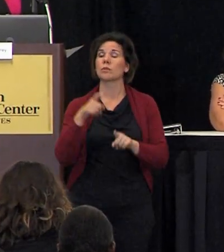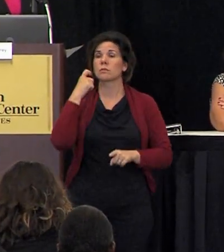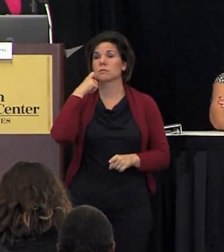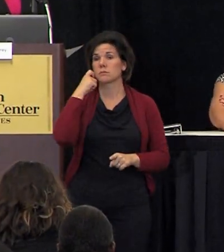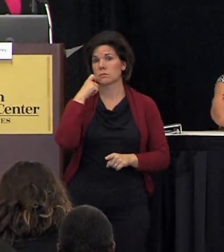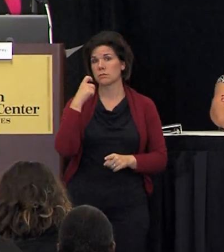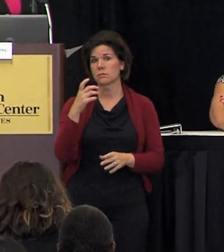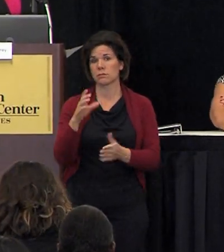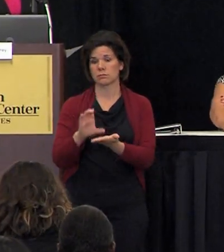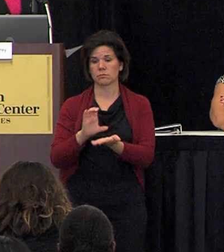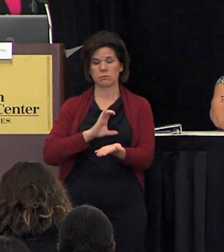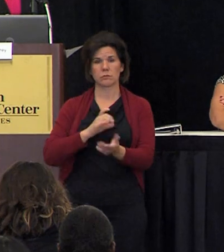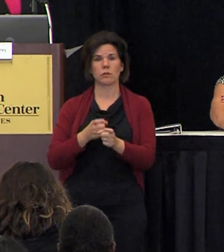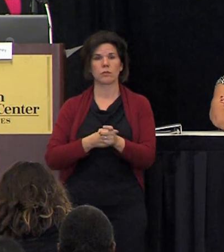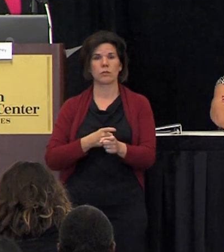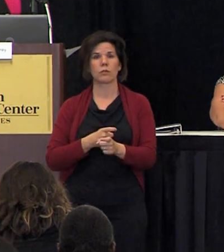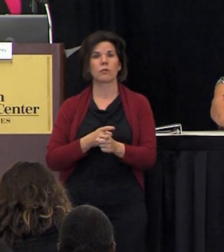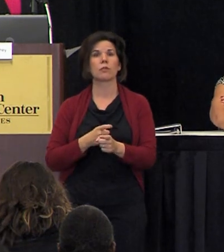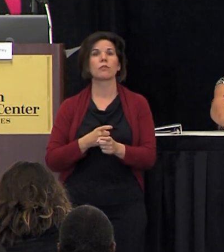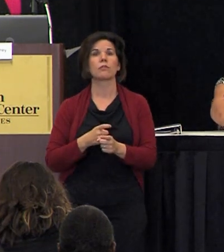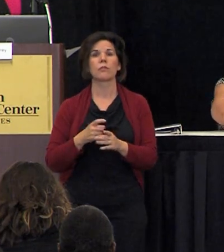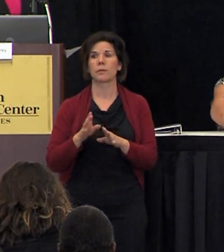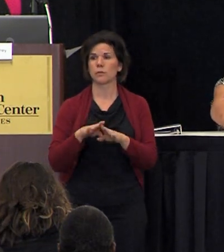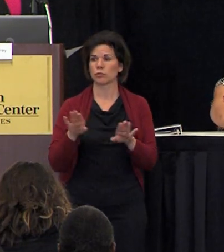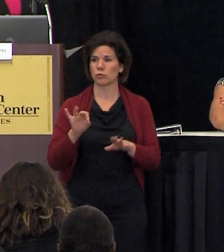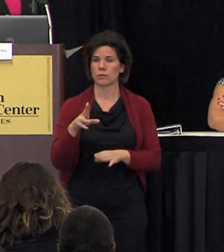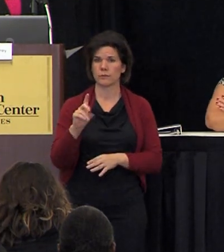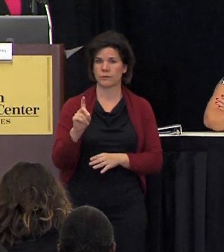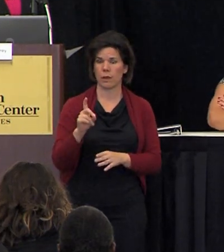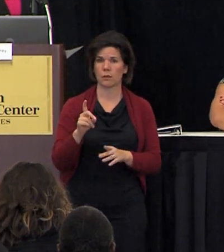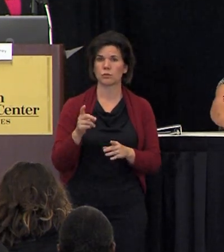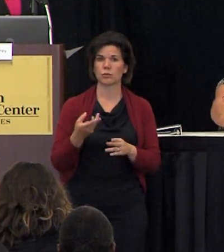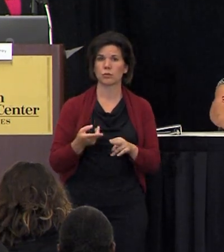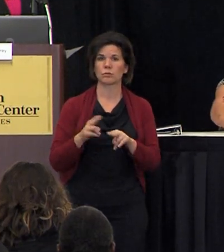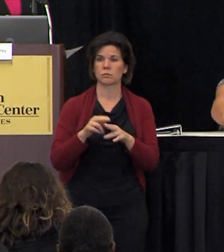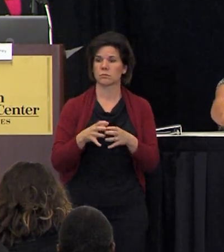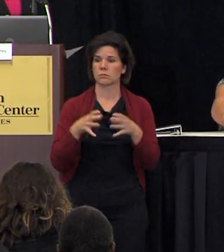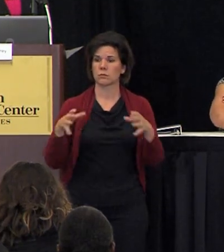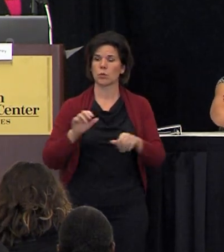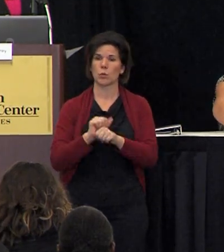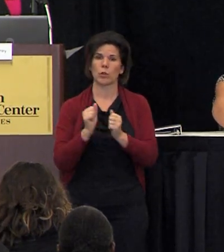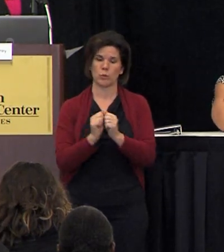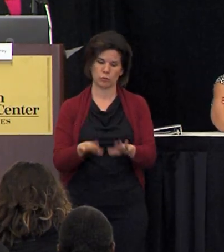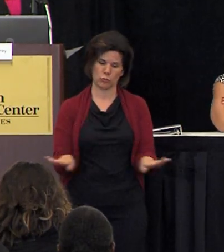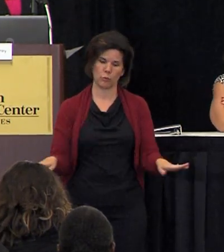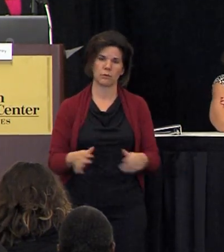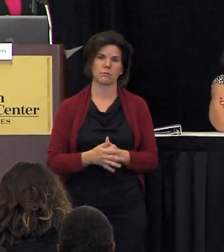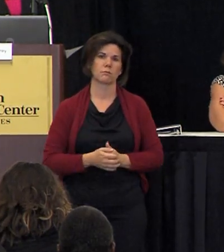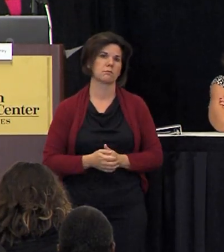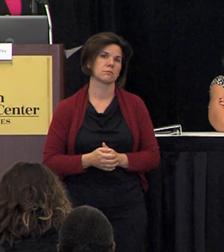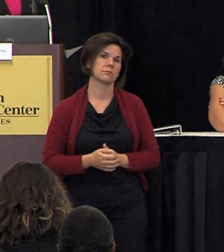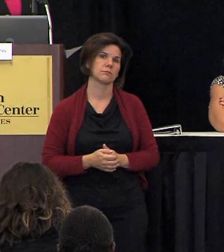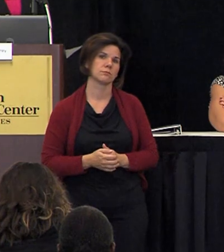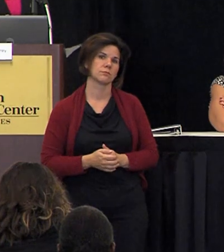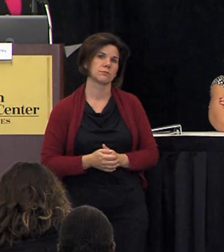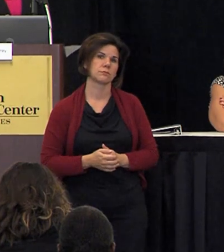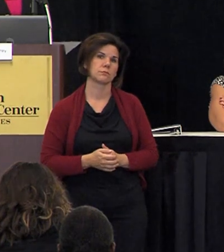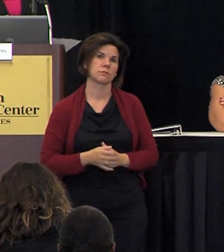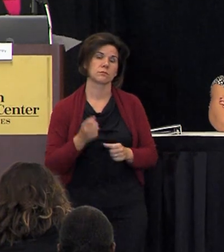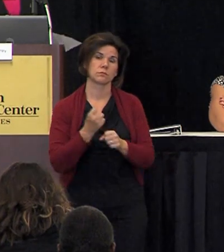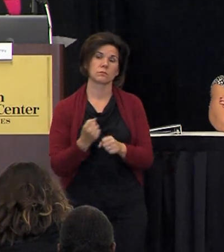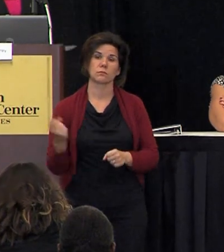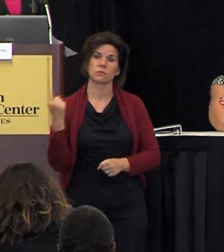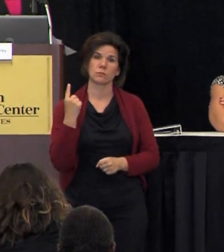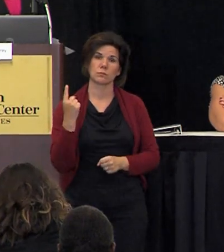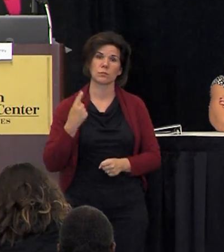now received funding from the county children's fund to expand into working with the kids and um last